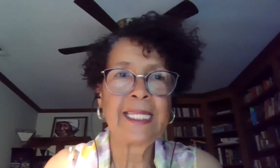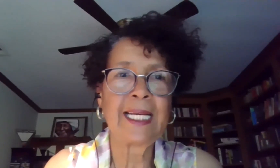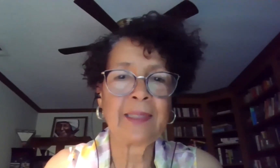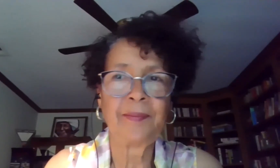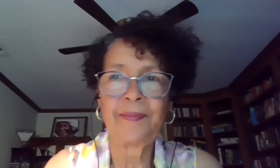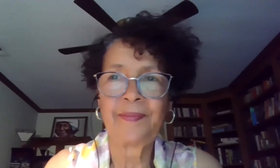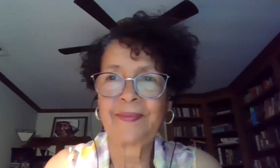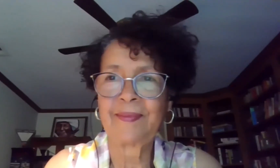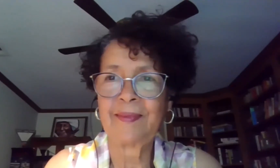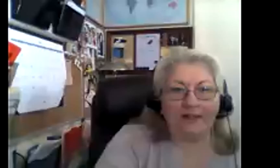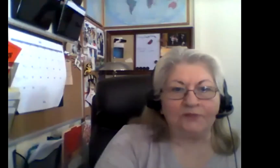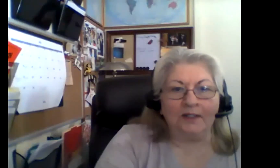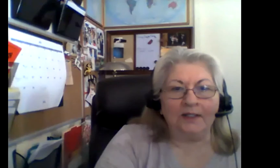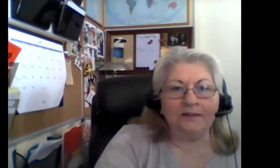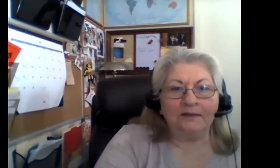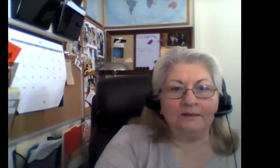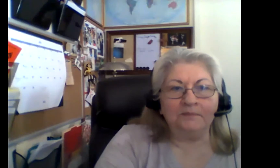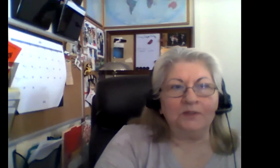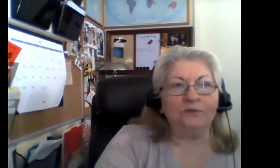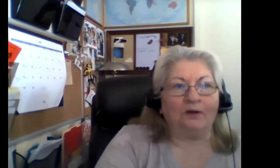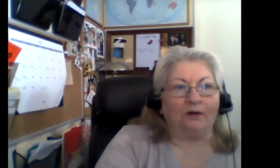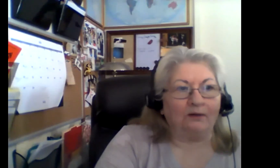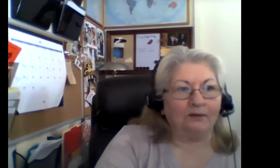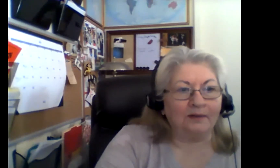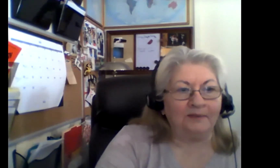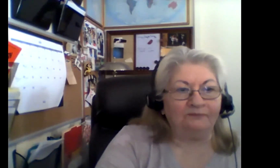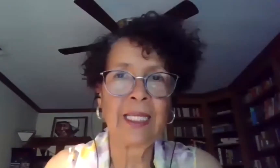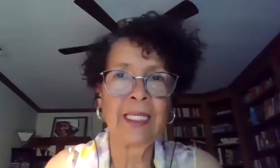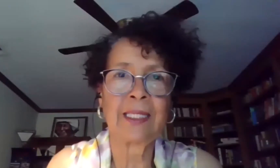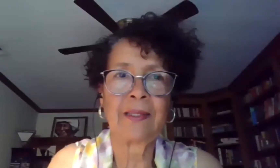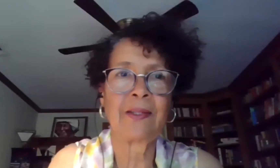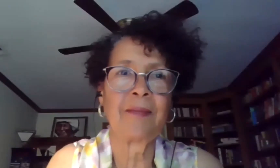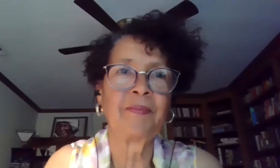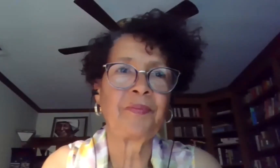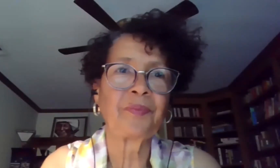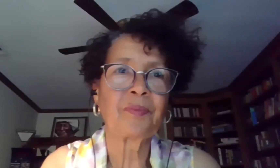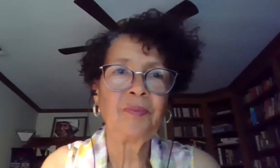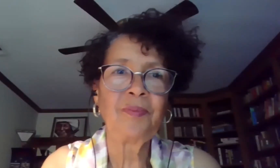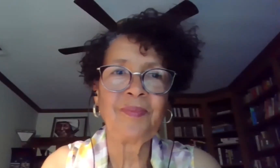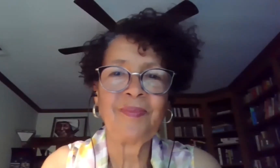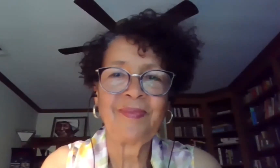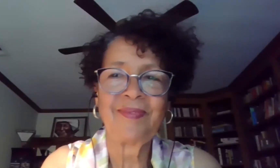Lita. We might have to unmute her. Let me find her.